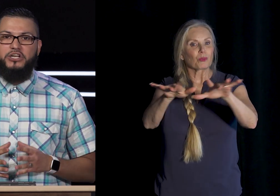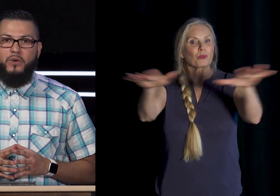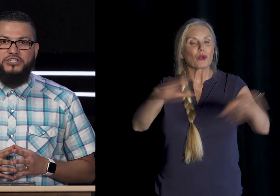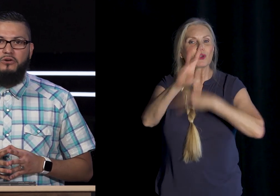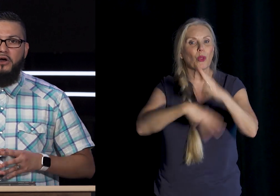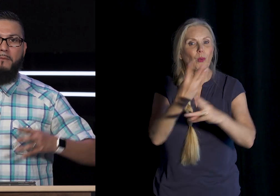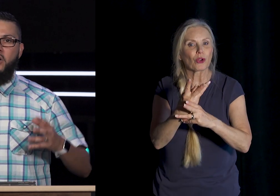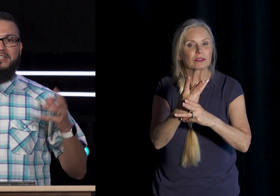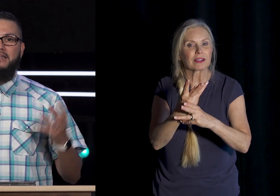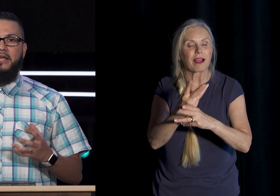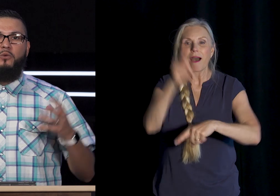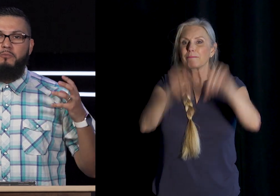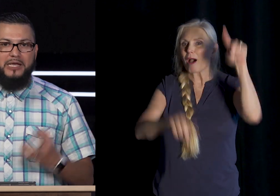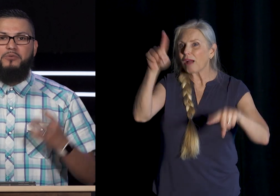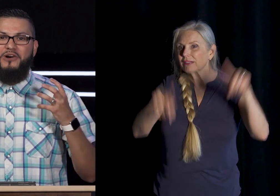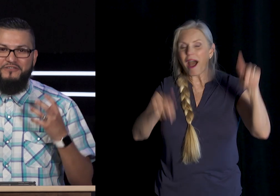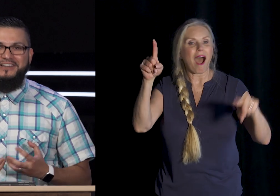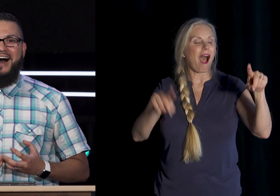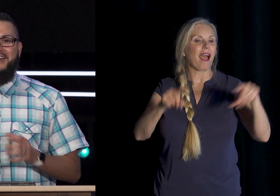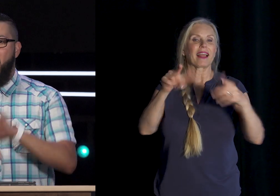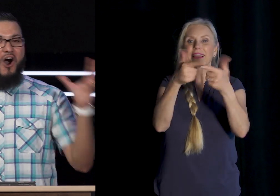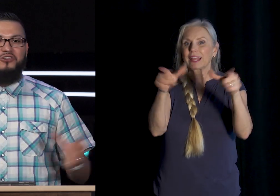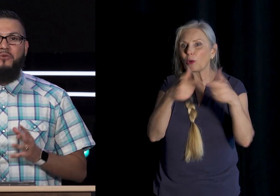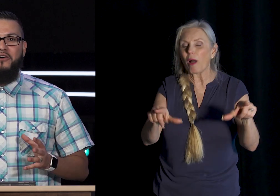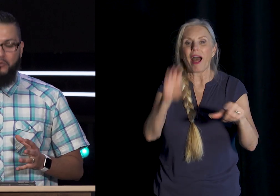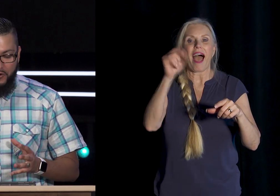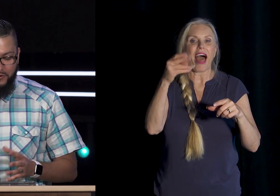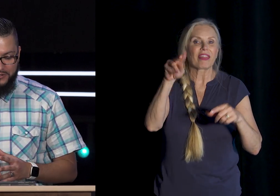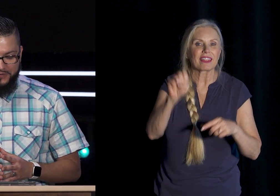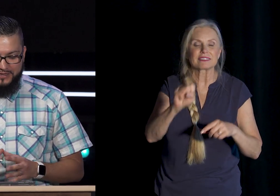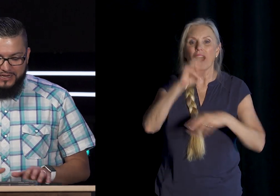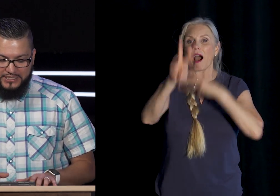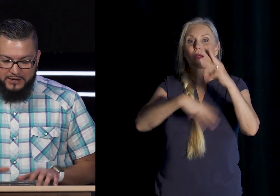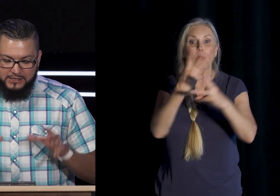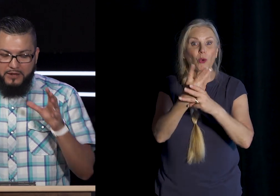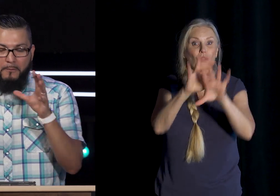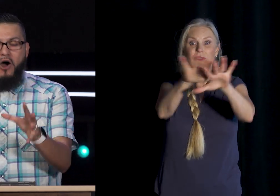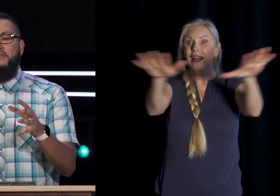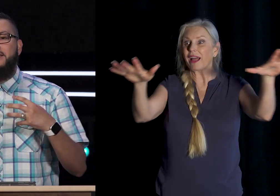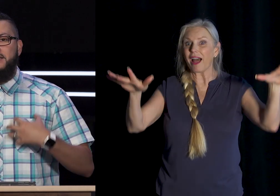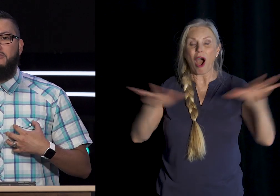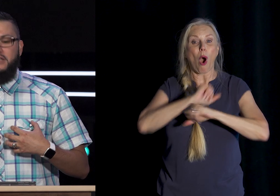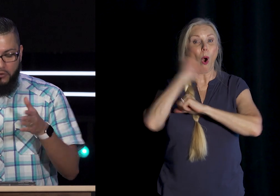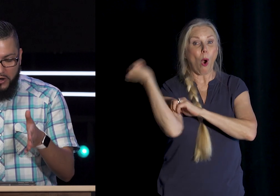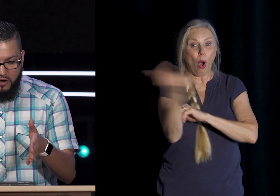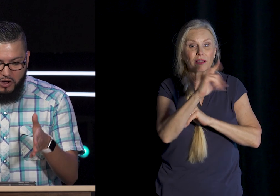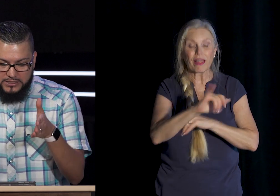Multigenerational Multilingual People Of God All Around The World See Paul Then Tells Us That We Are Called To